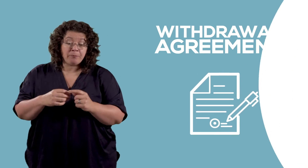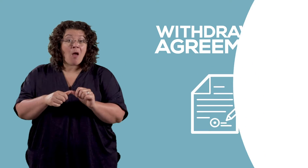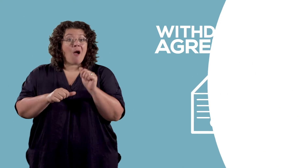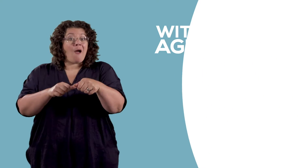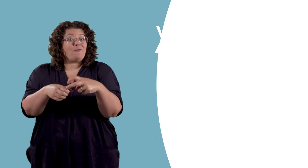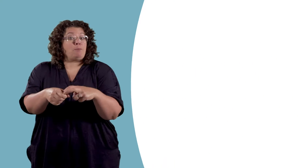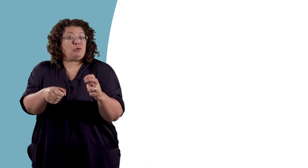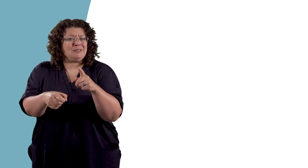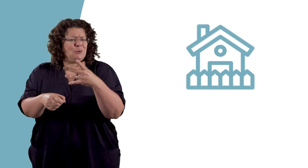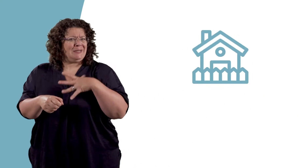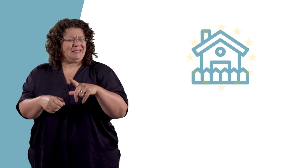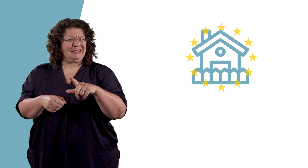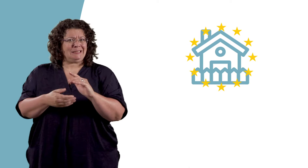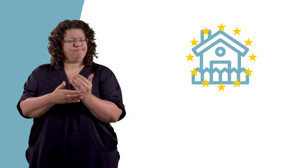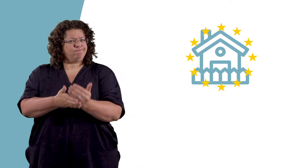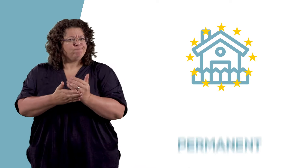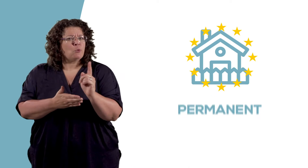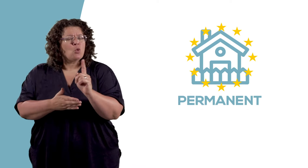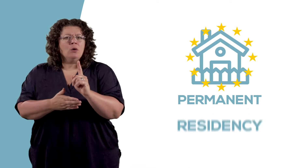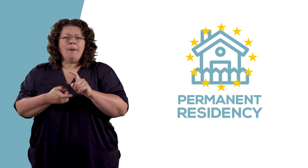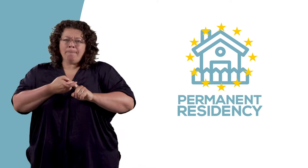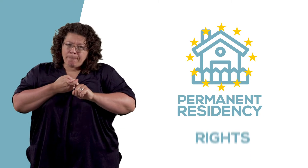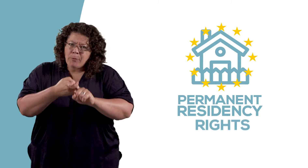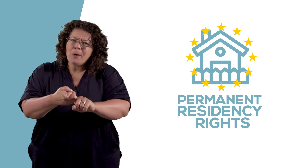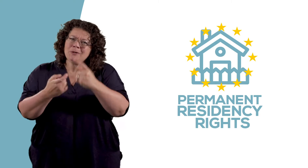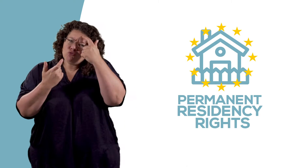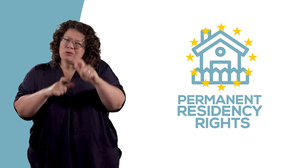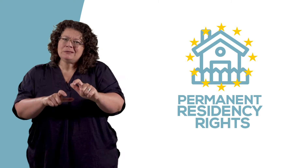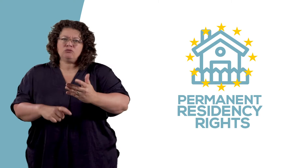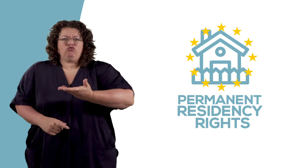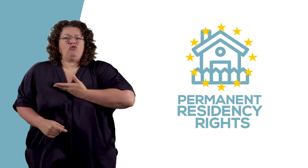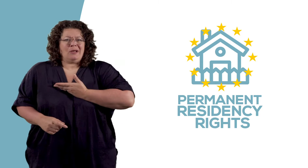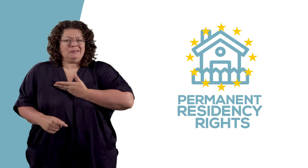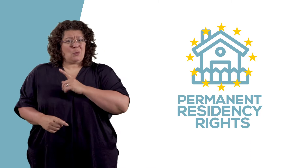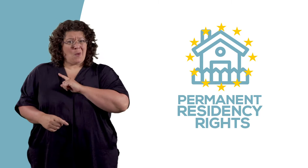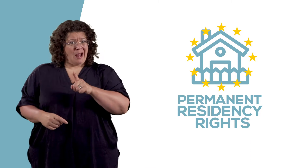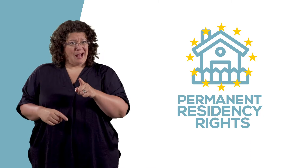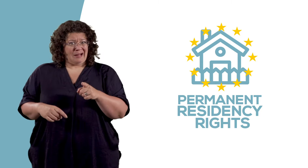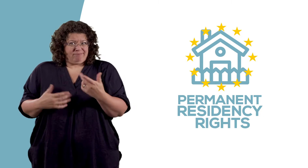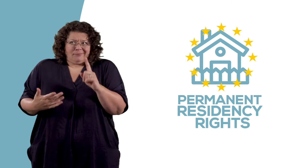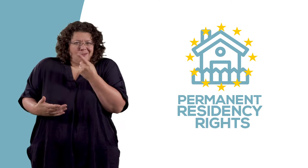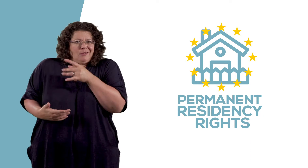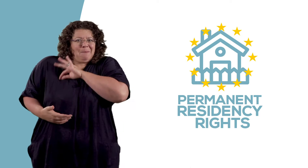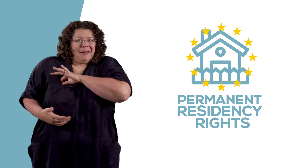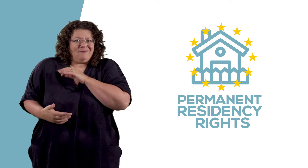After Brexit, you will need to secure permanent residence rights because you will no longer benefit from EU free movement.